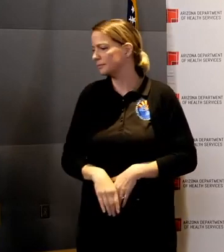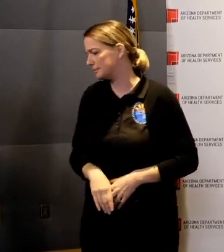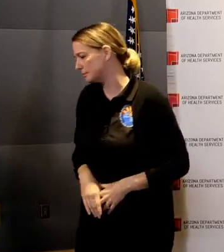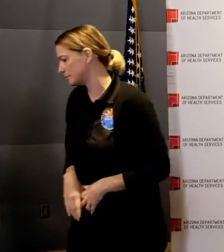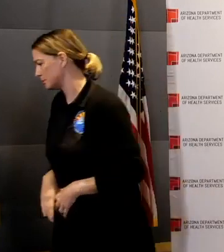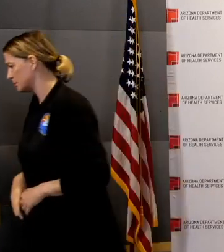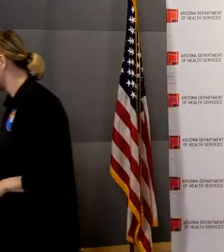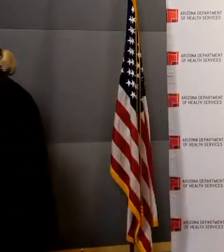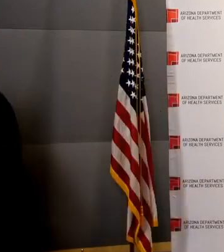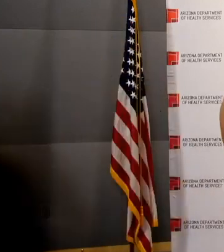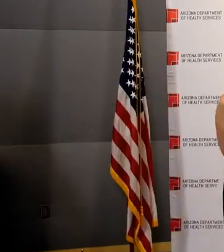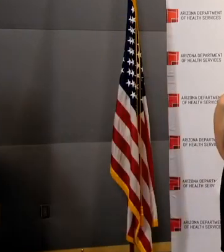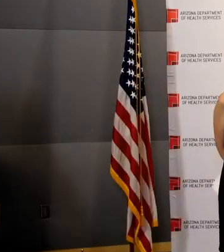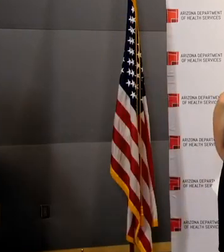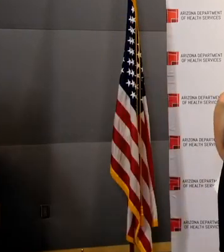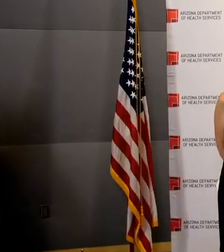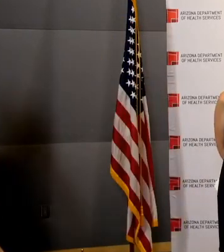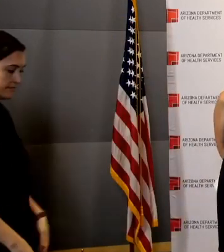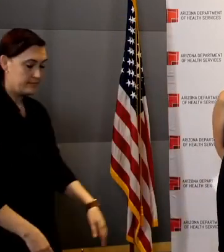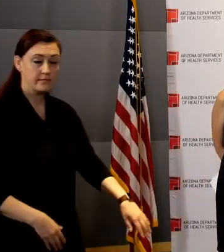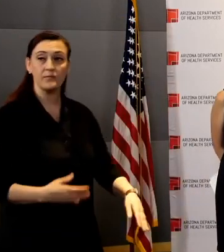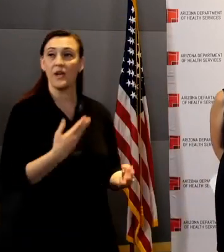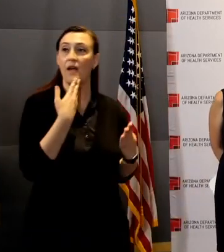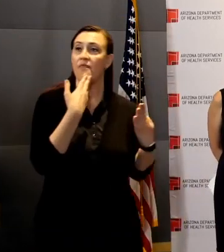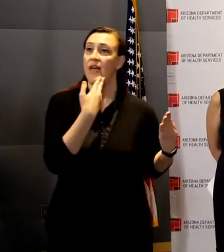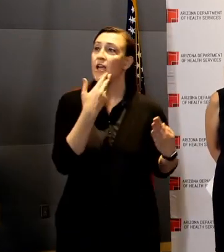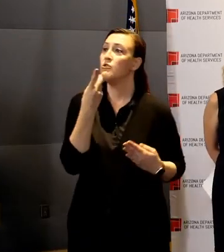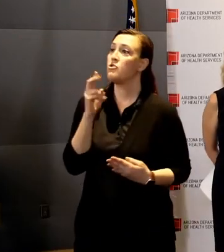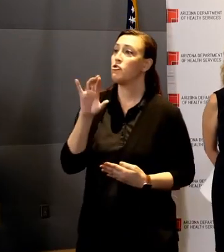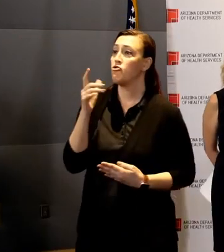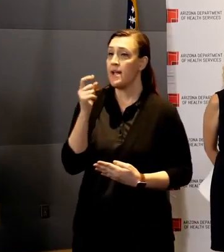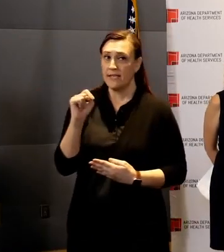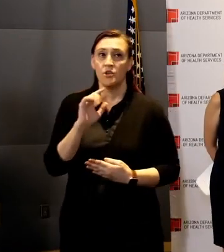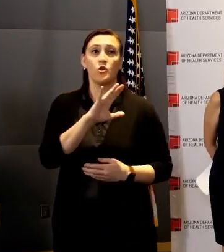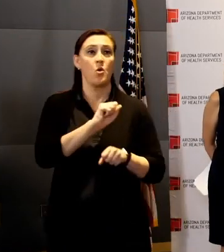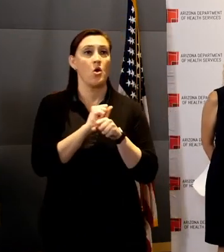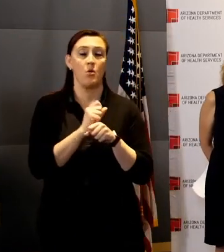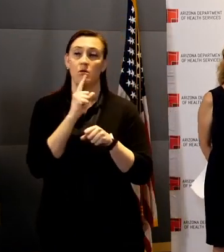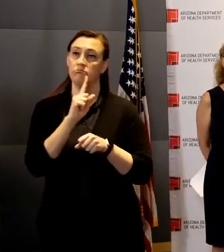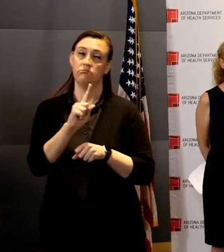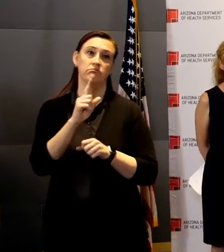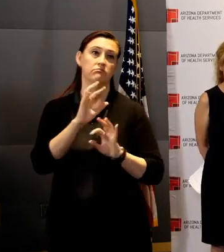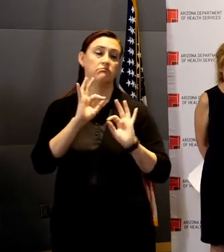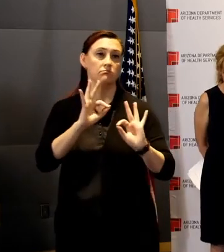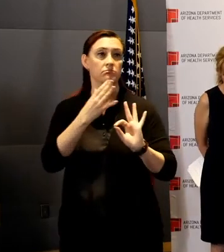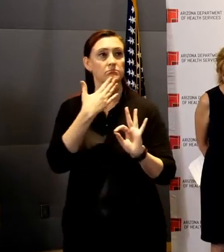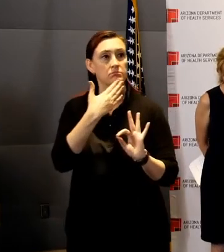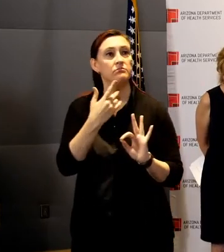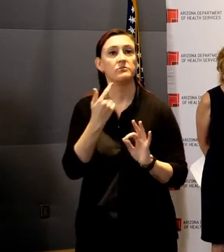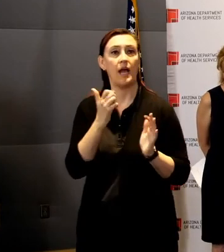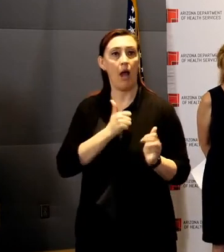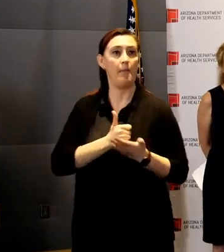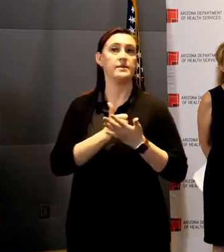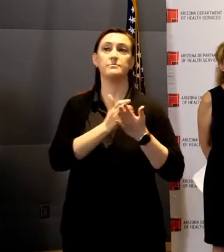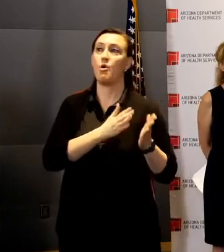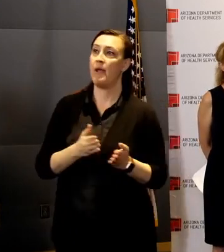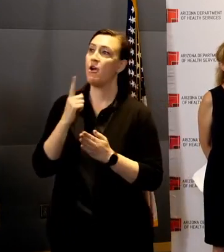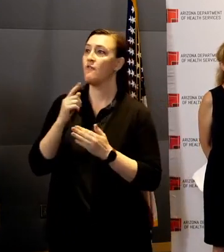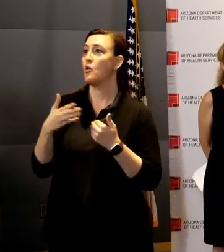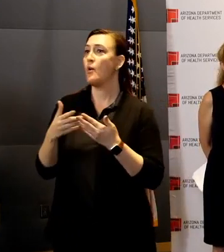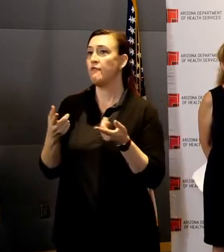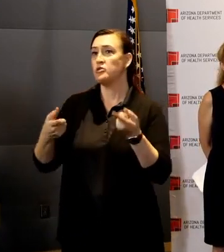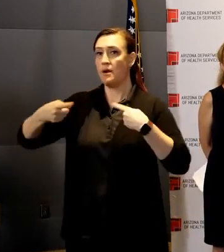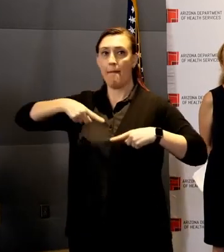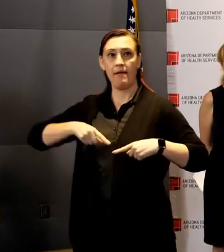Thank you, Dr. Christ, for the work you and your team have done to preserve public health and prepare for what's to come. I also want to